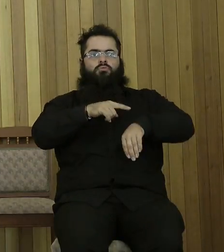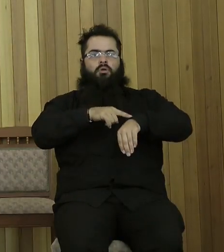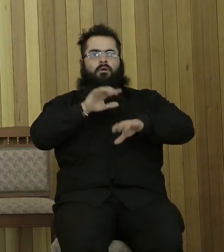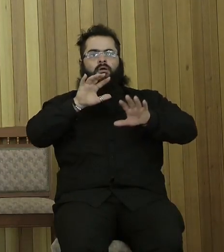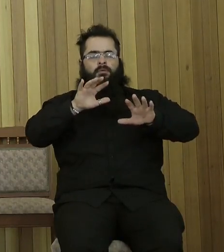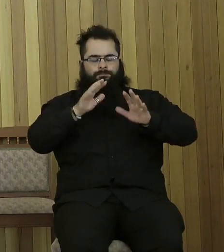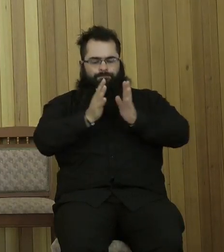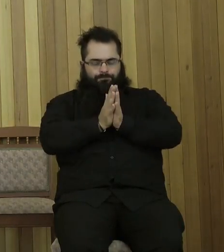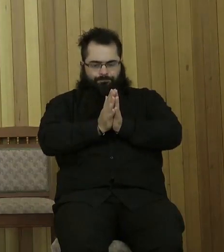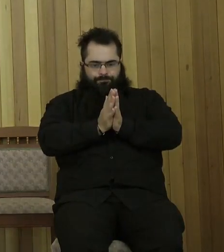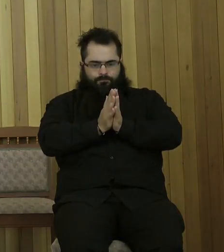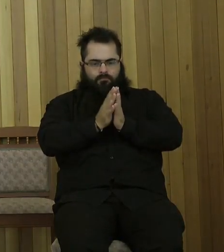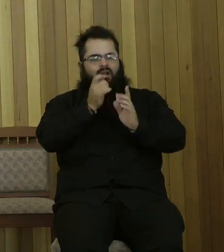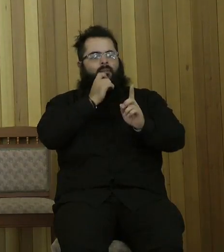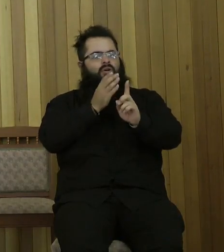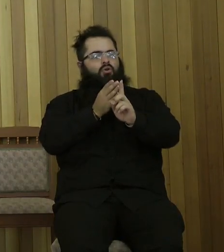introductions to God, I was about 10.